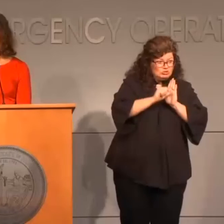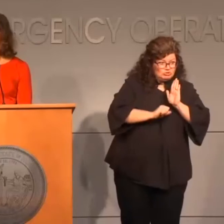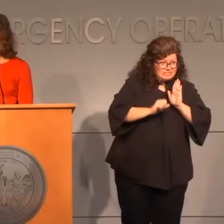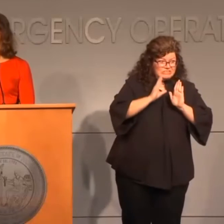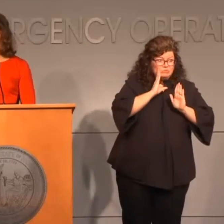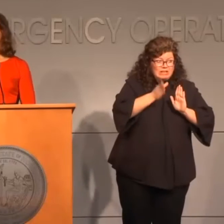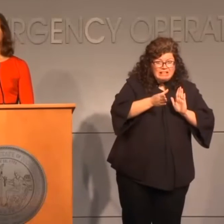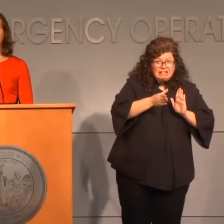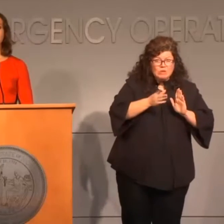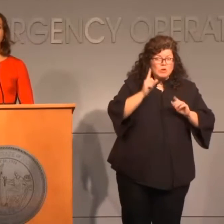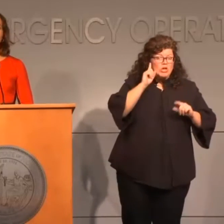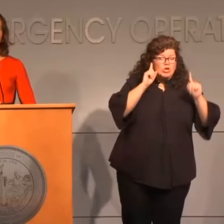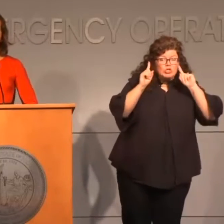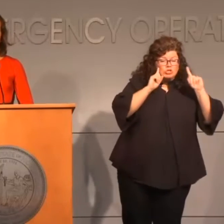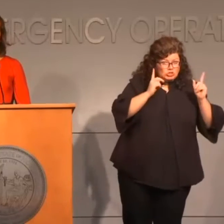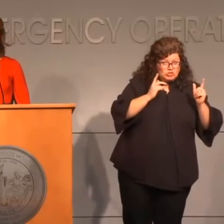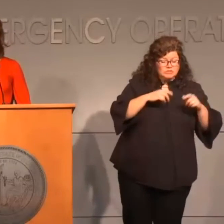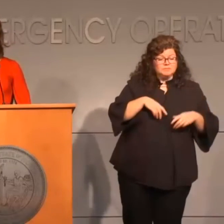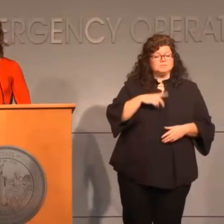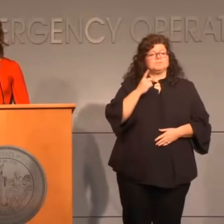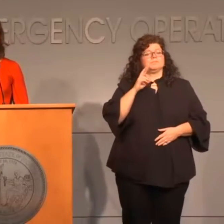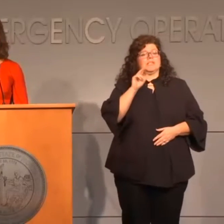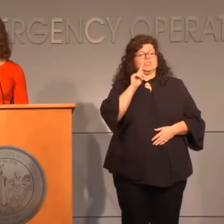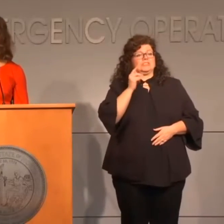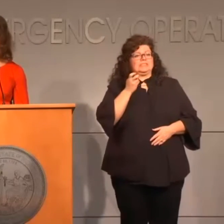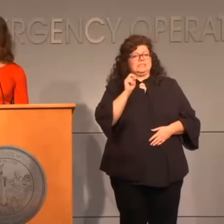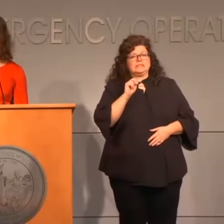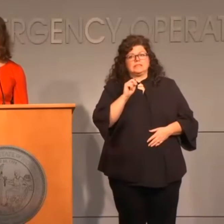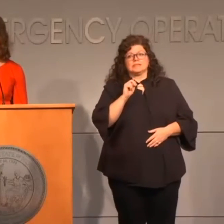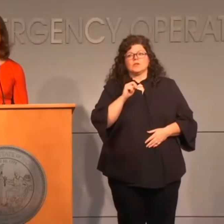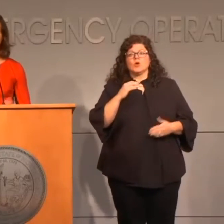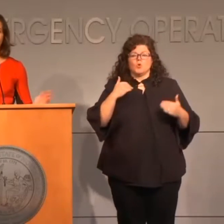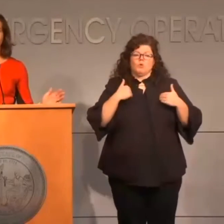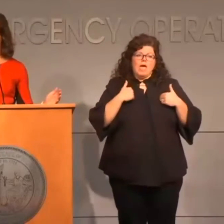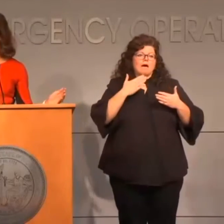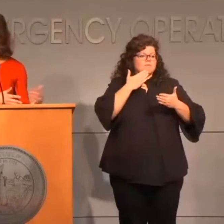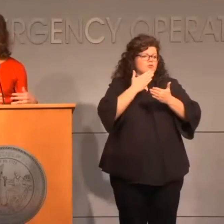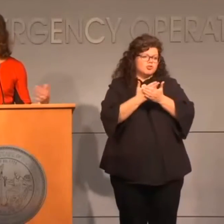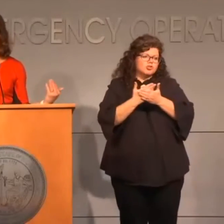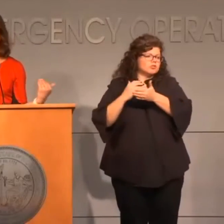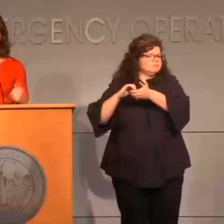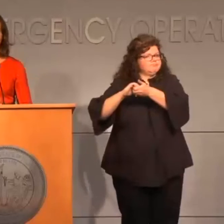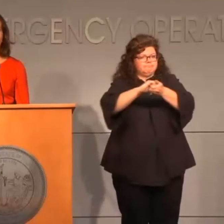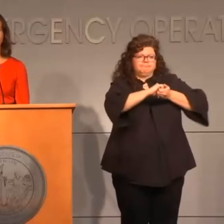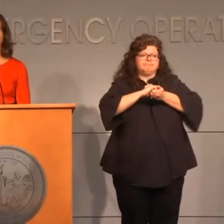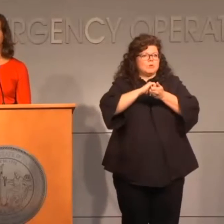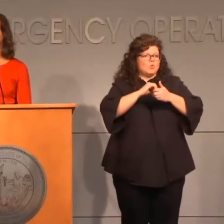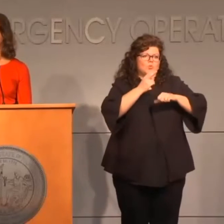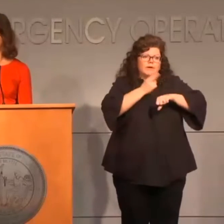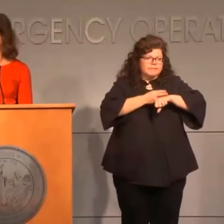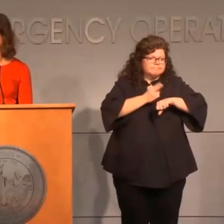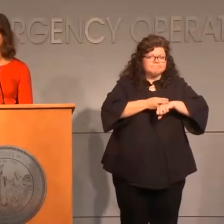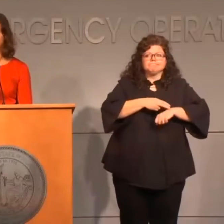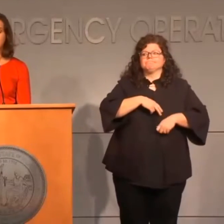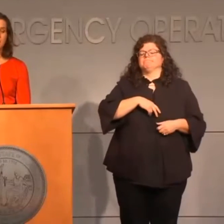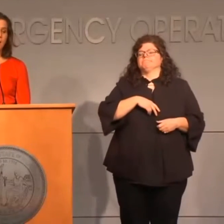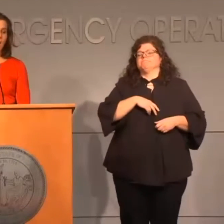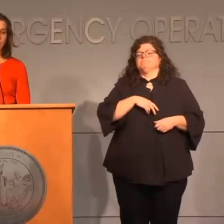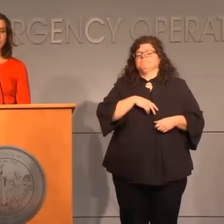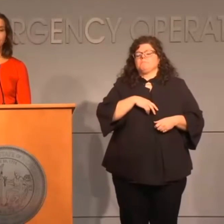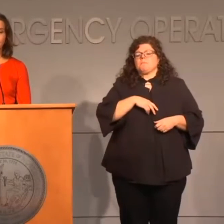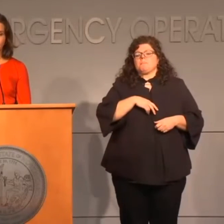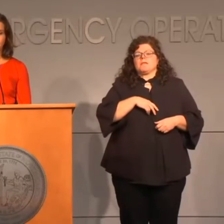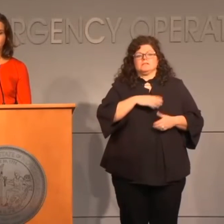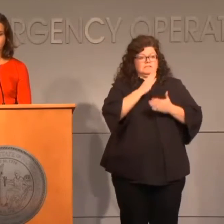hospitals stopping. Yeah, and so we do have a very robust health care coalition, and with our health systems all coming together, as you have seen,